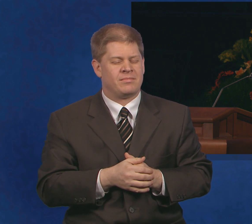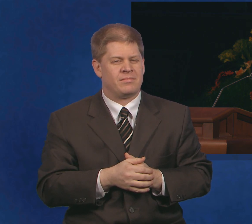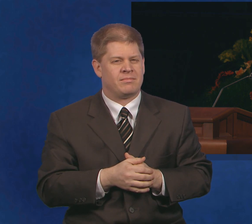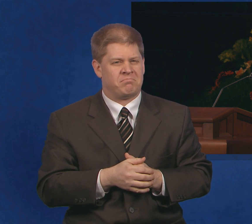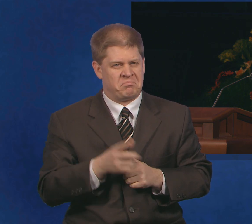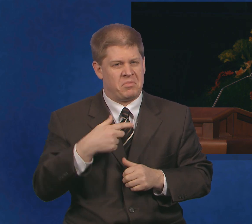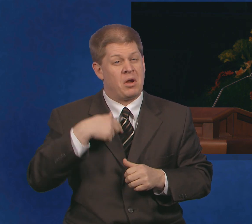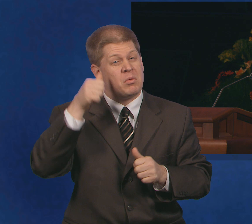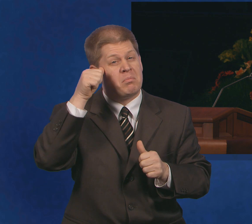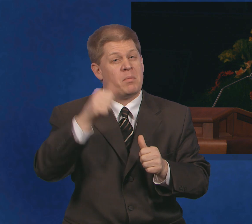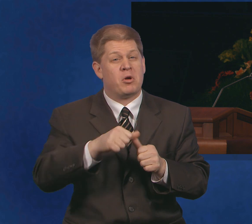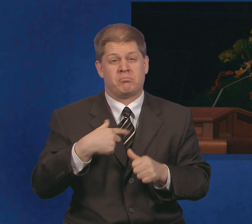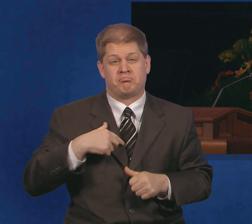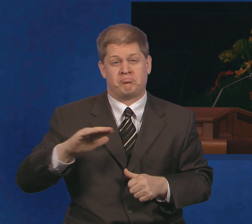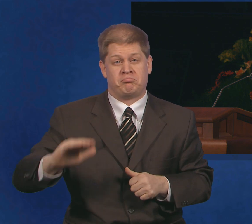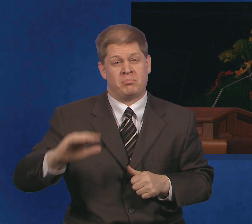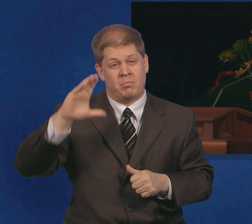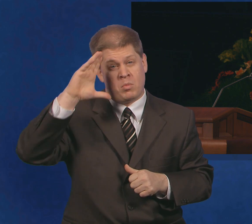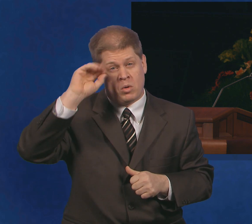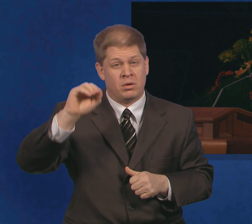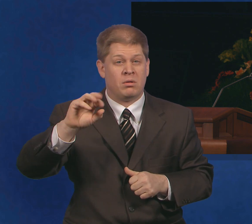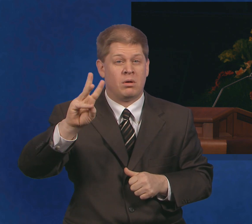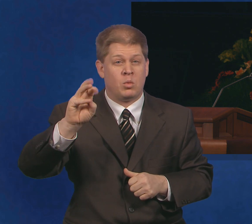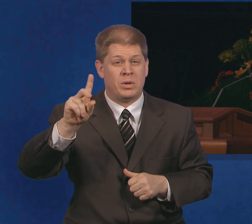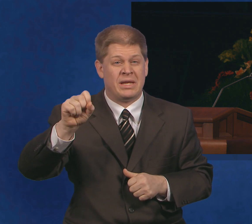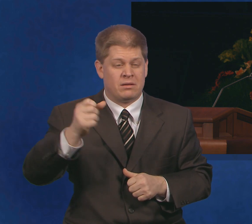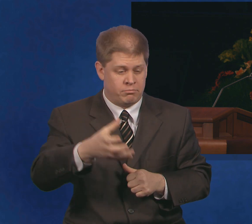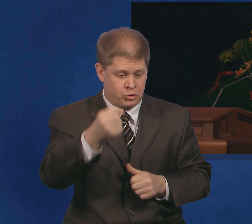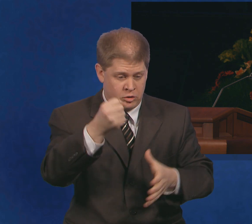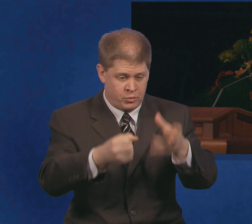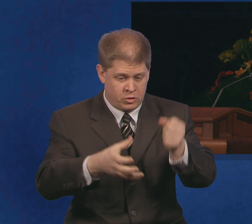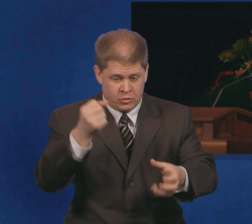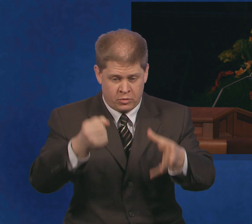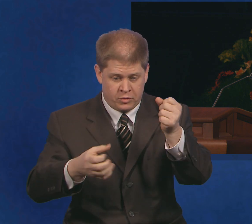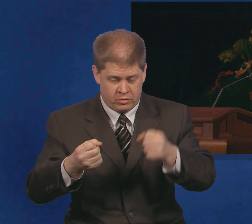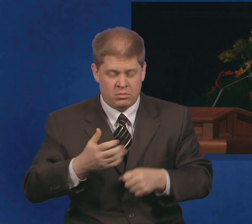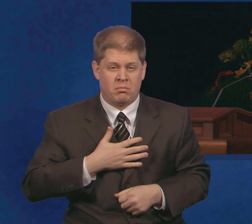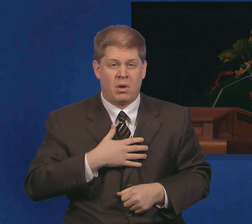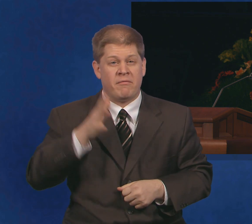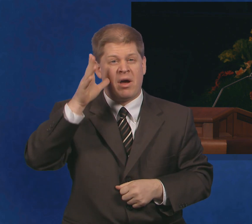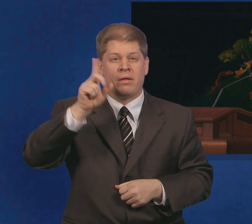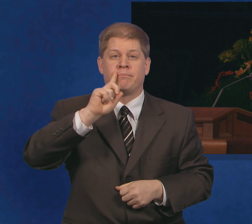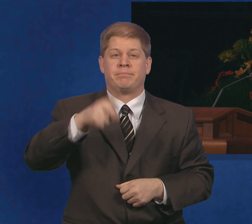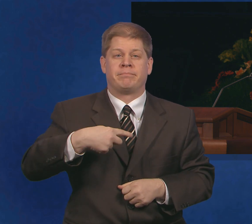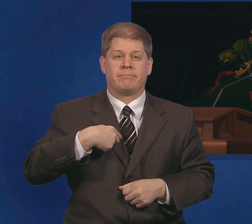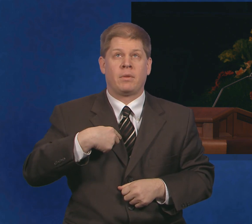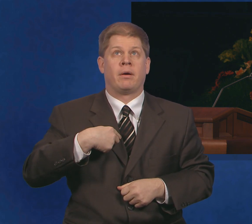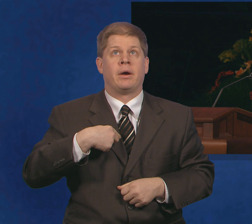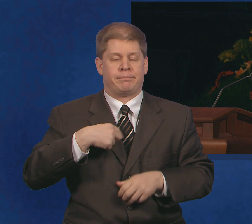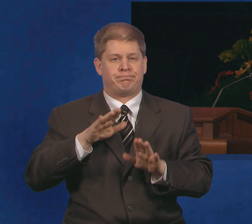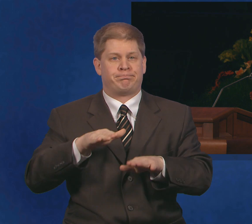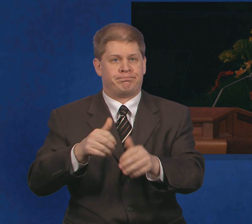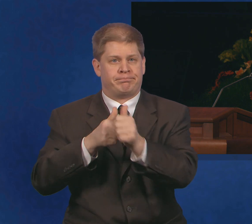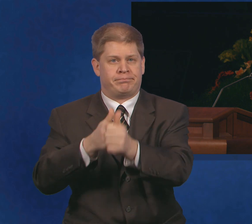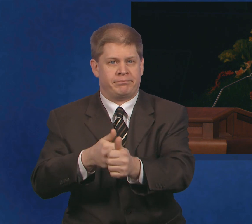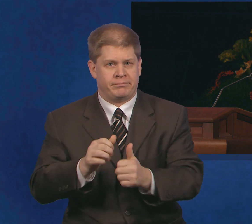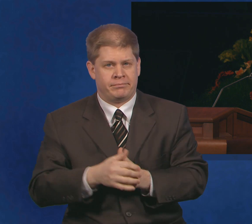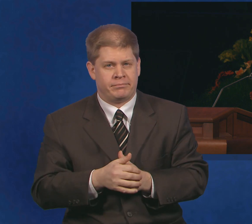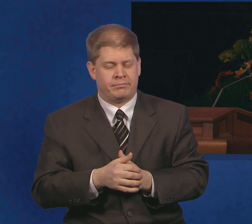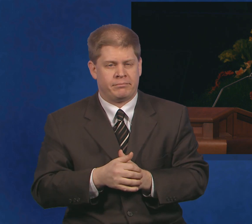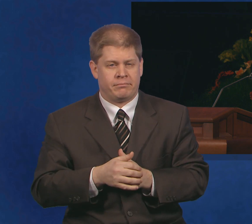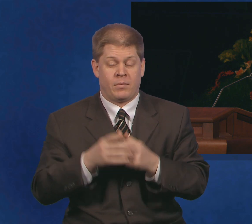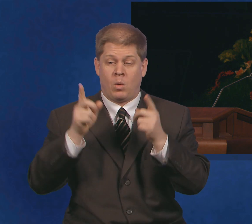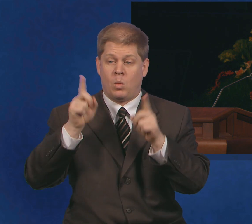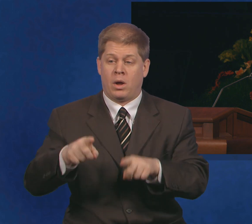as I pulled weeds for a neighbor at my father's invitation. Whenever I am invited to be a